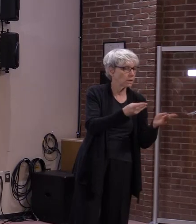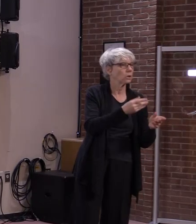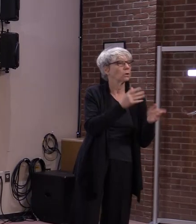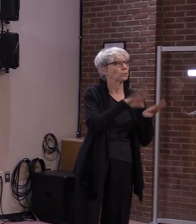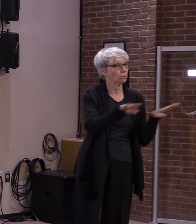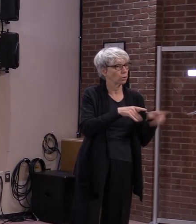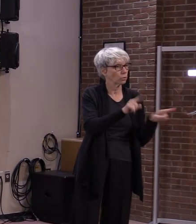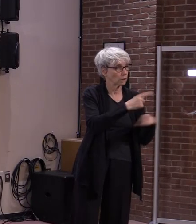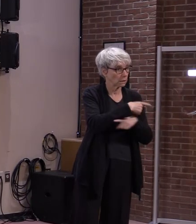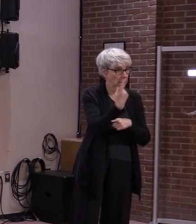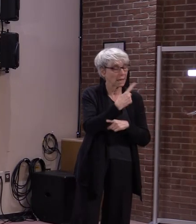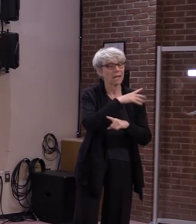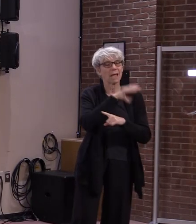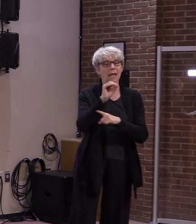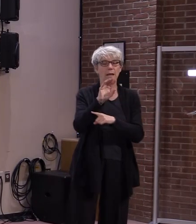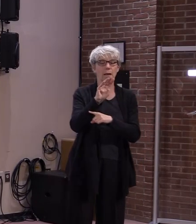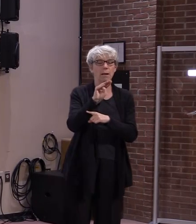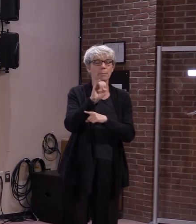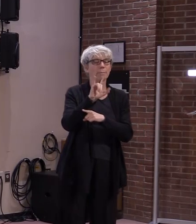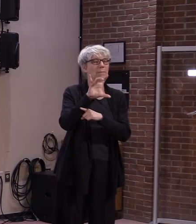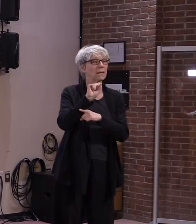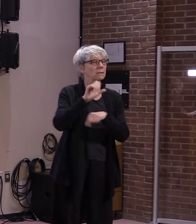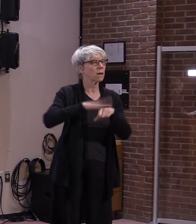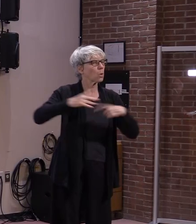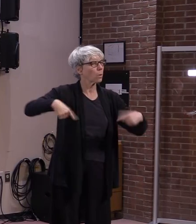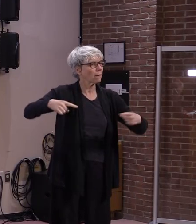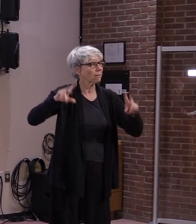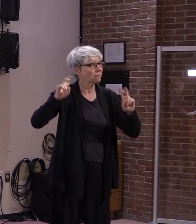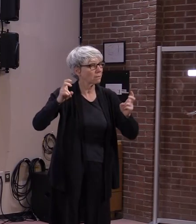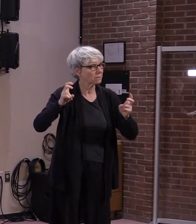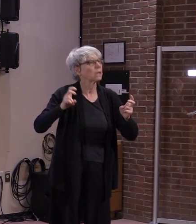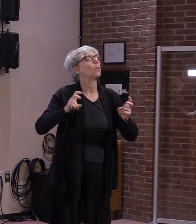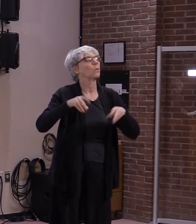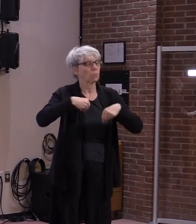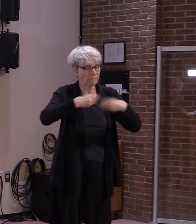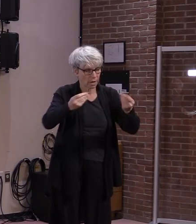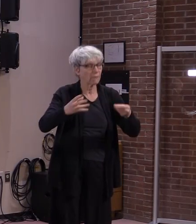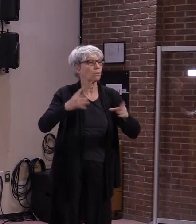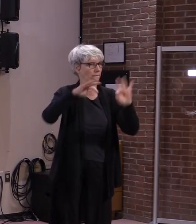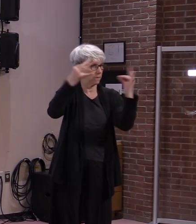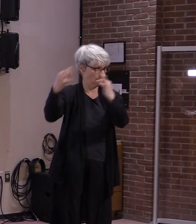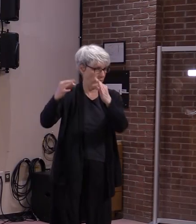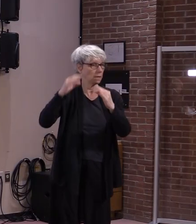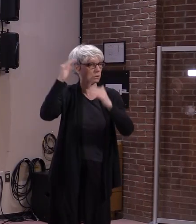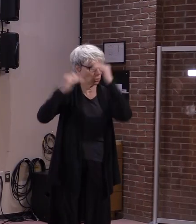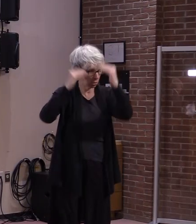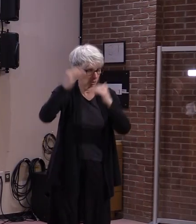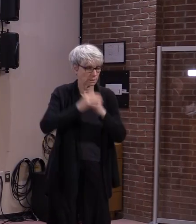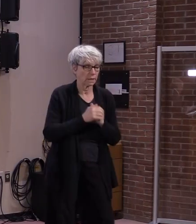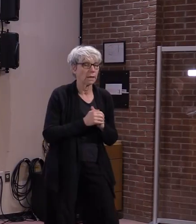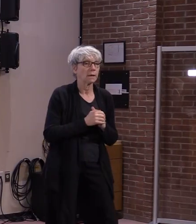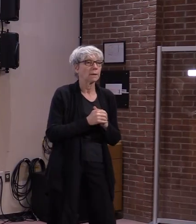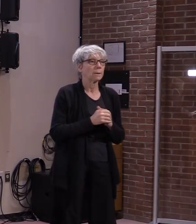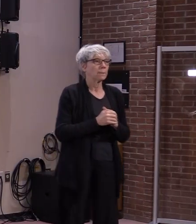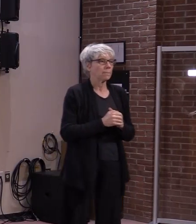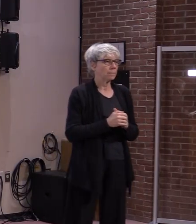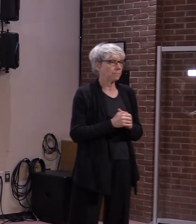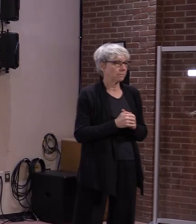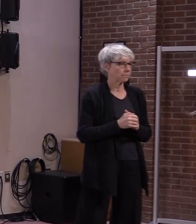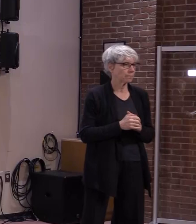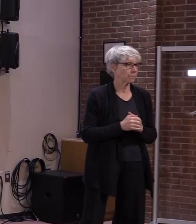as appropriate. The governor's new executive order will help sustain the housing and food programs